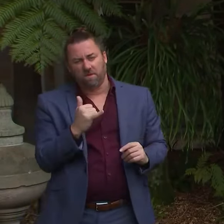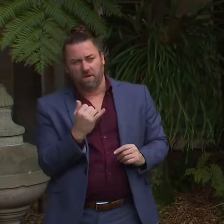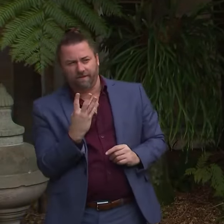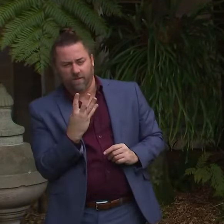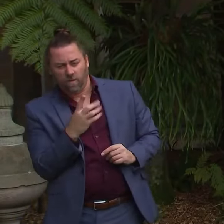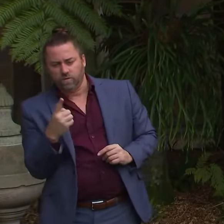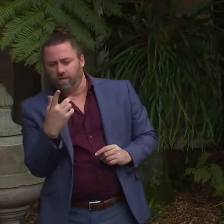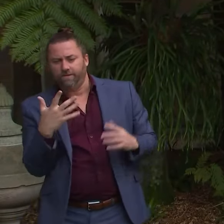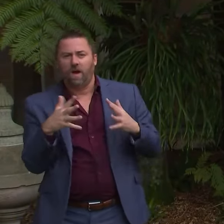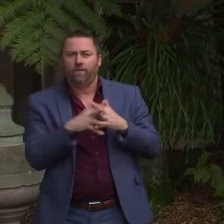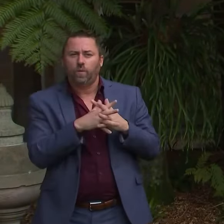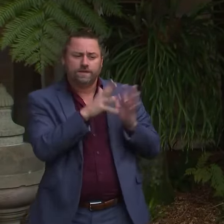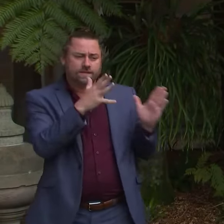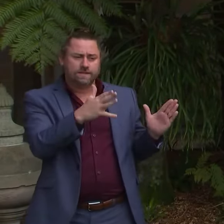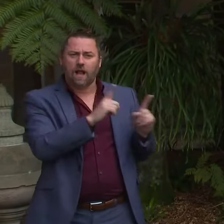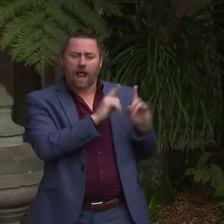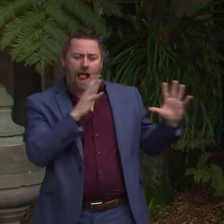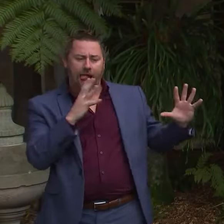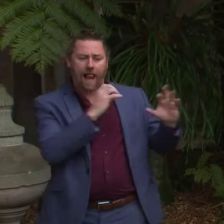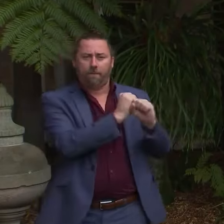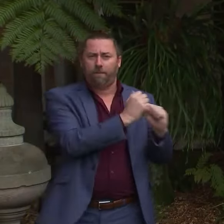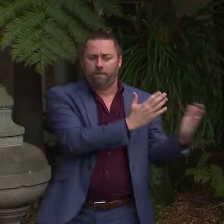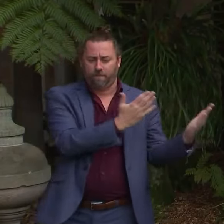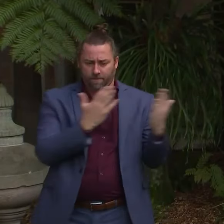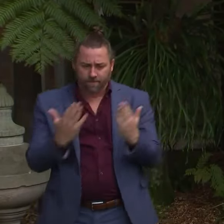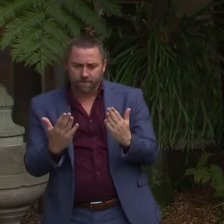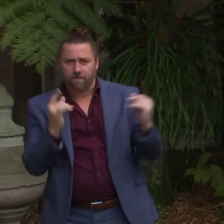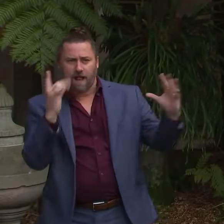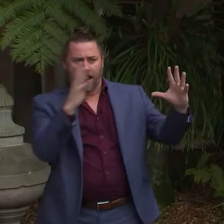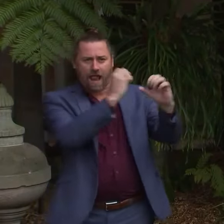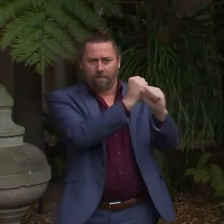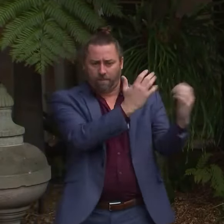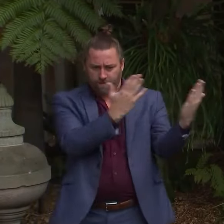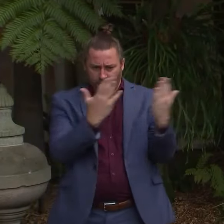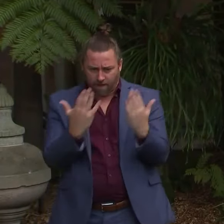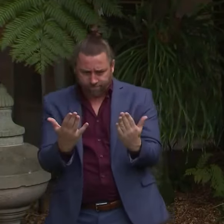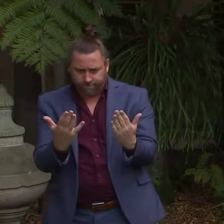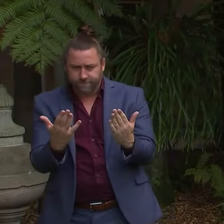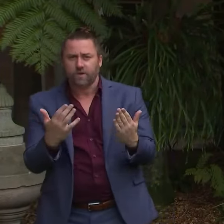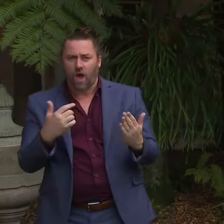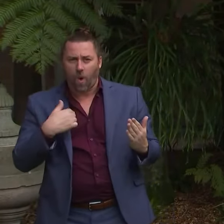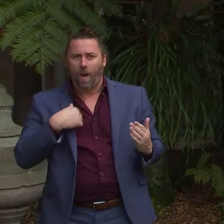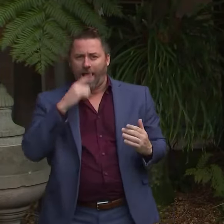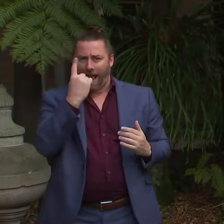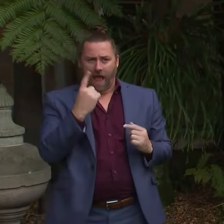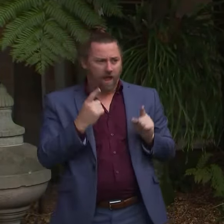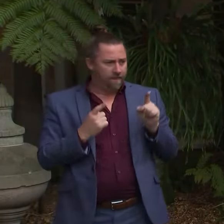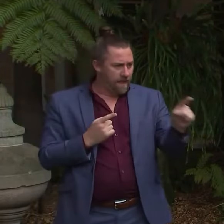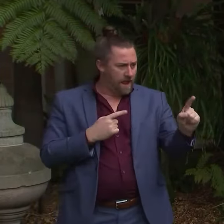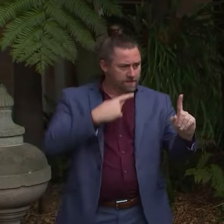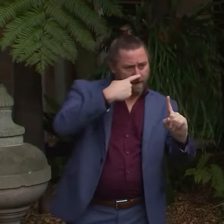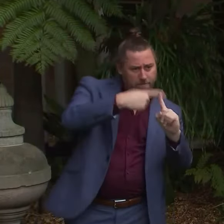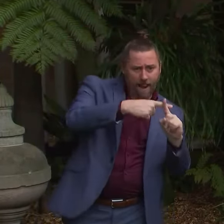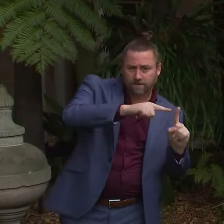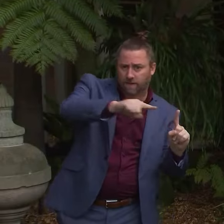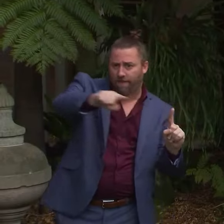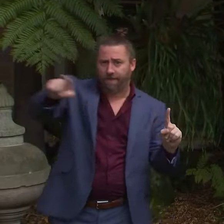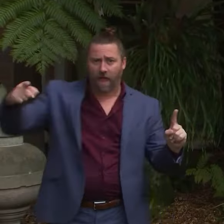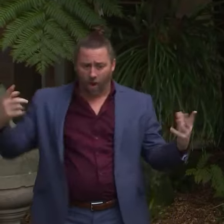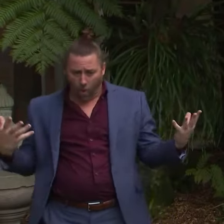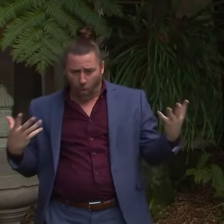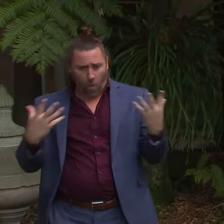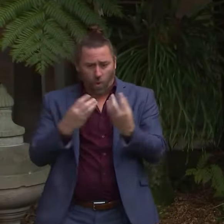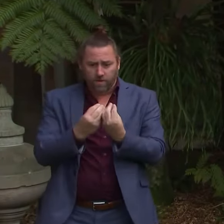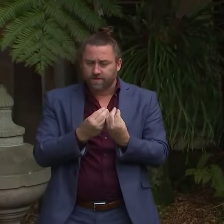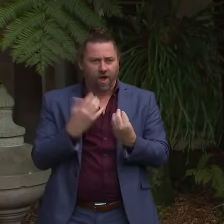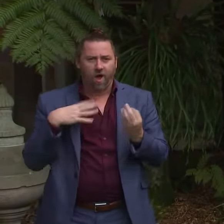or five weeks at a time. We reconcile what we have already reported against what is reported in the reports